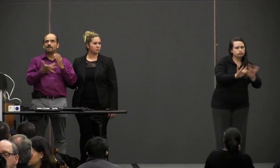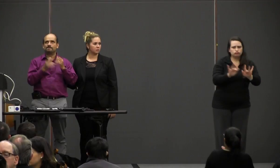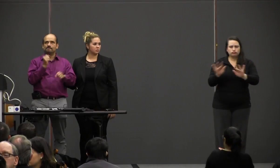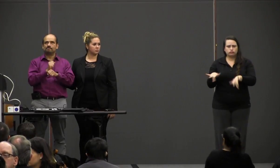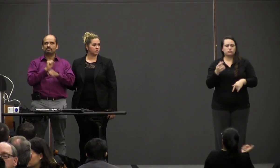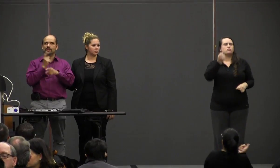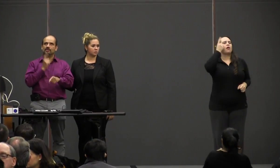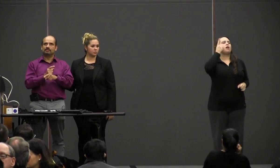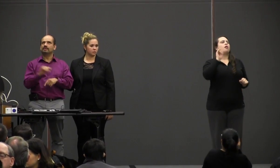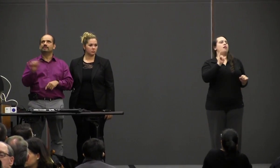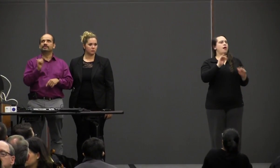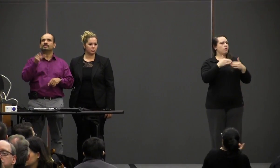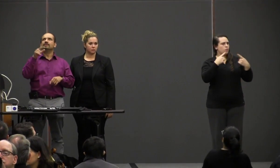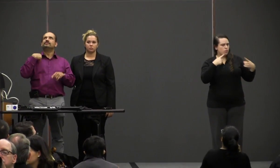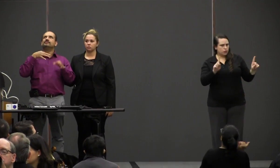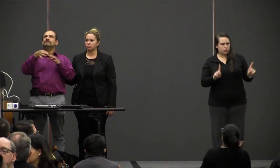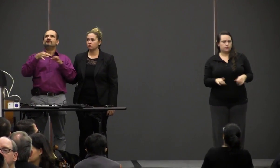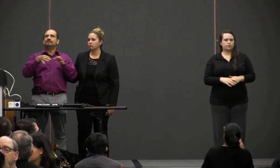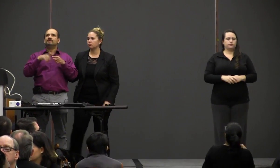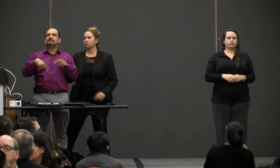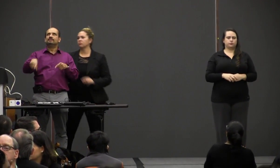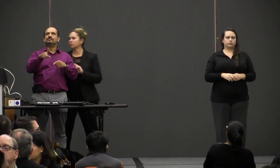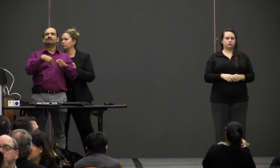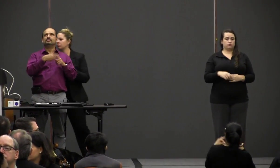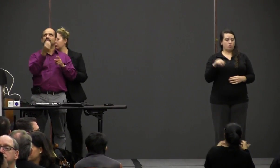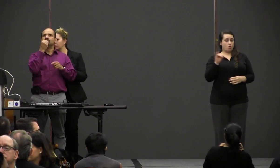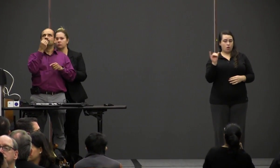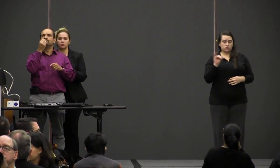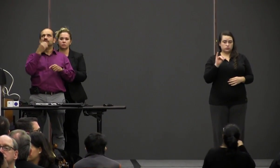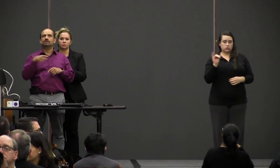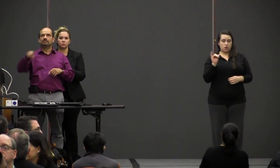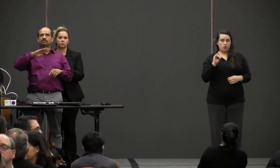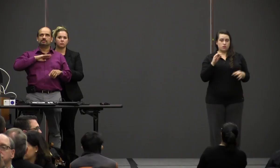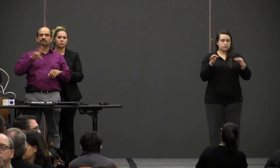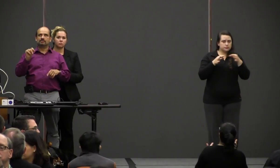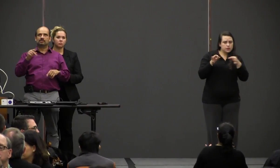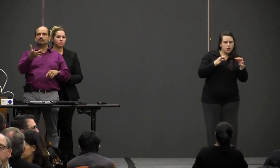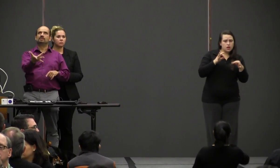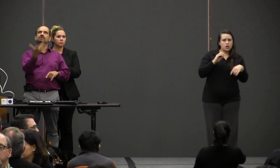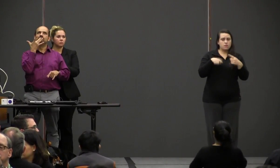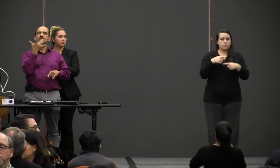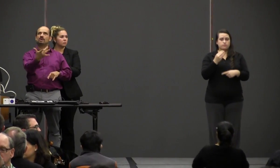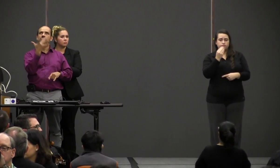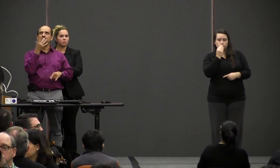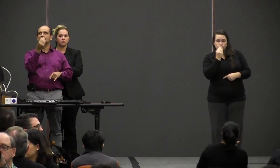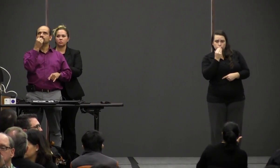access to. But technology does provide us access to information, communication,